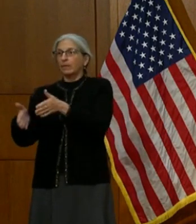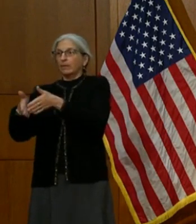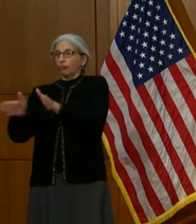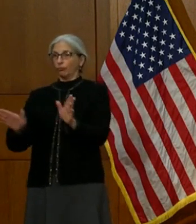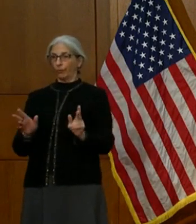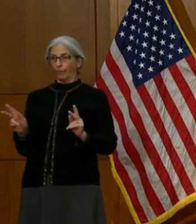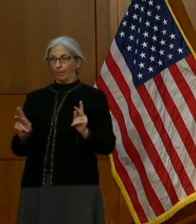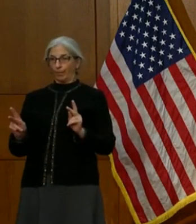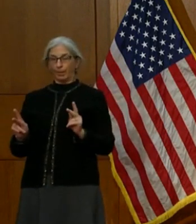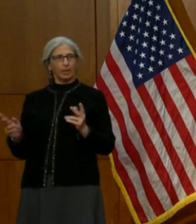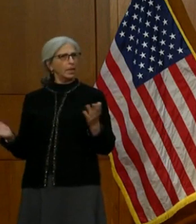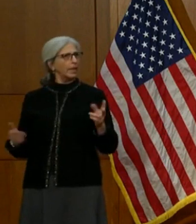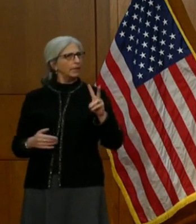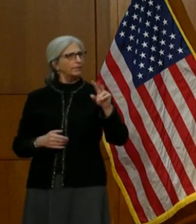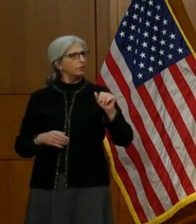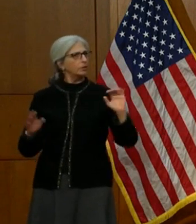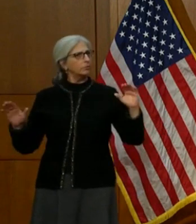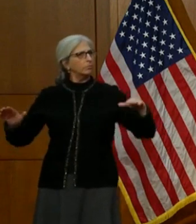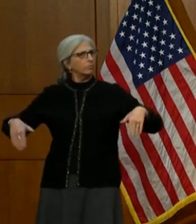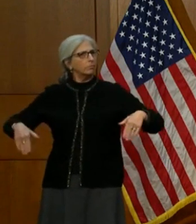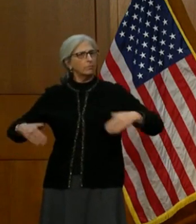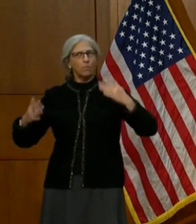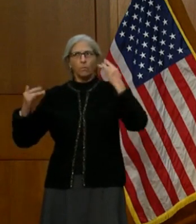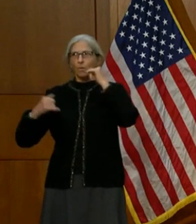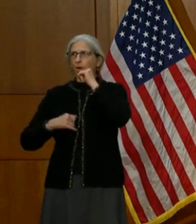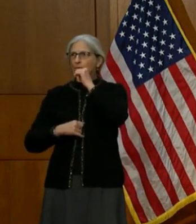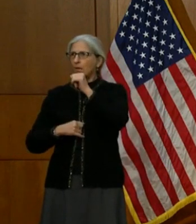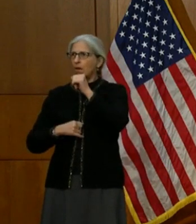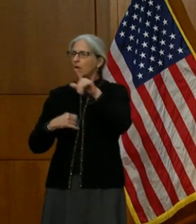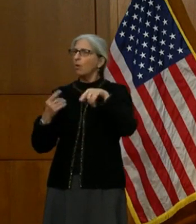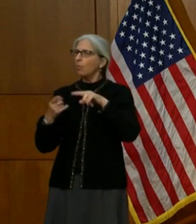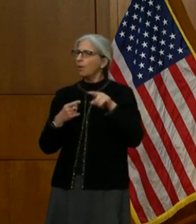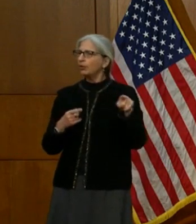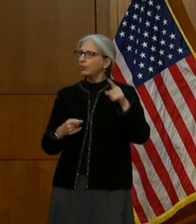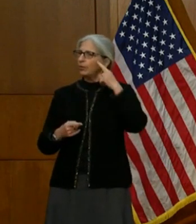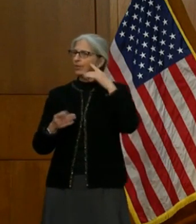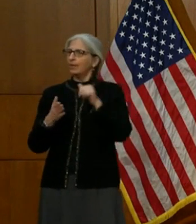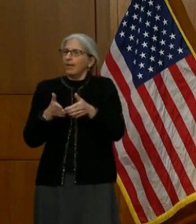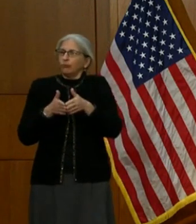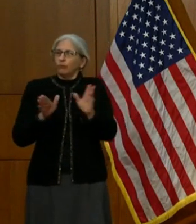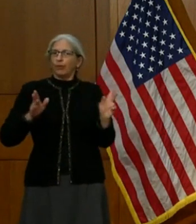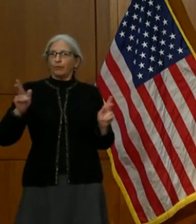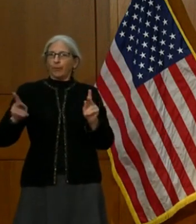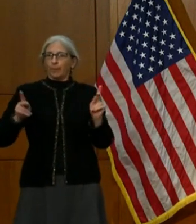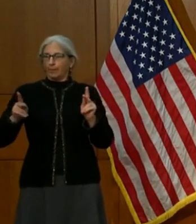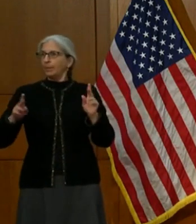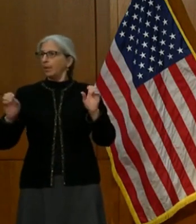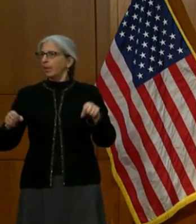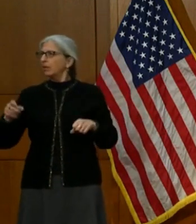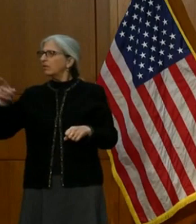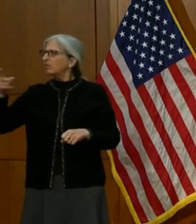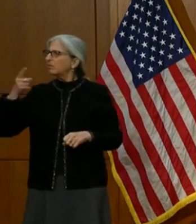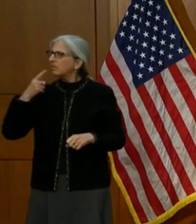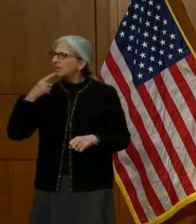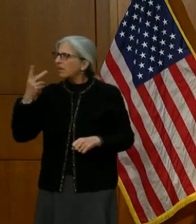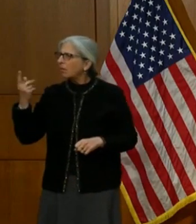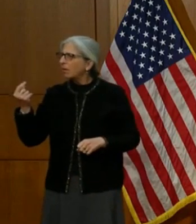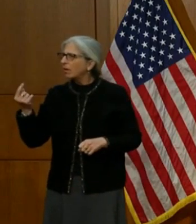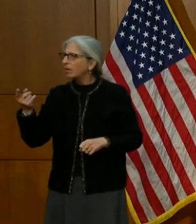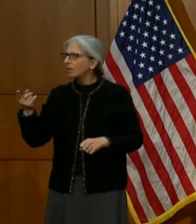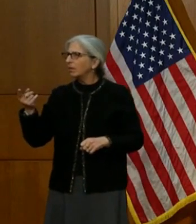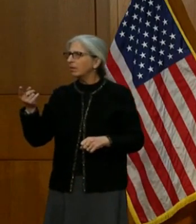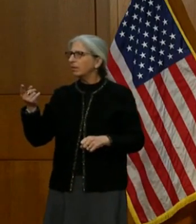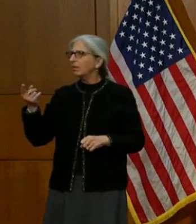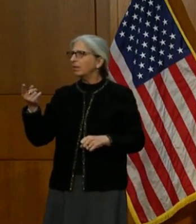not yet happened in Virginia? And when do you expect that to happen in the Commonwealth? I'm sorry, other states have been able to vaccinate